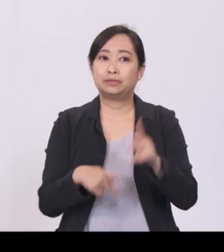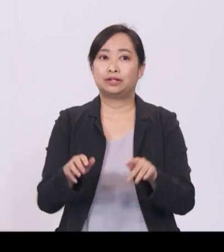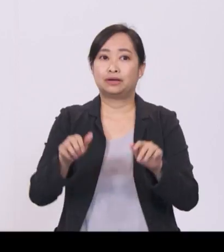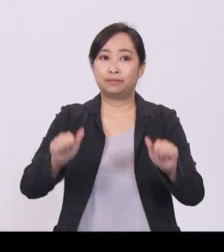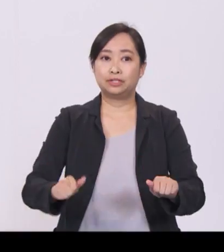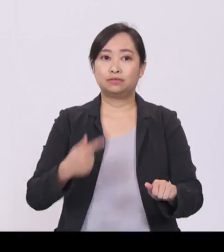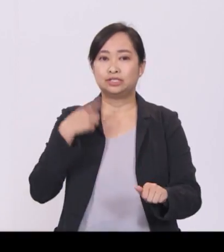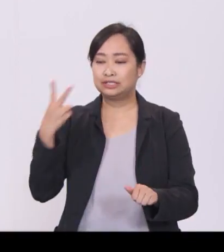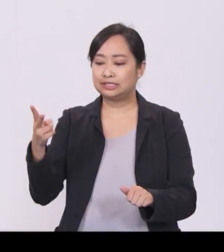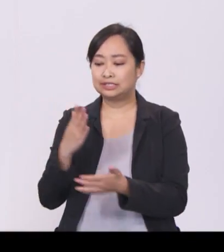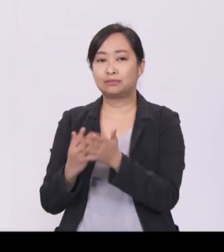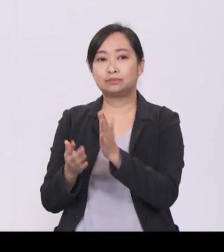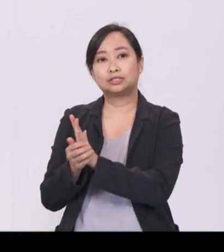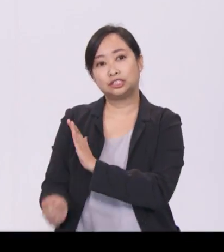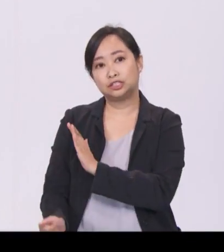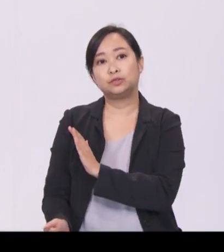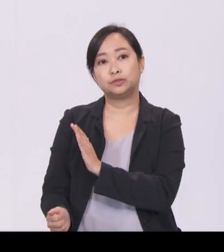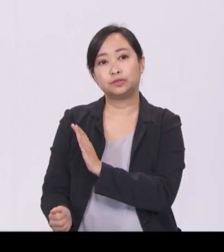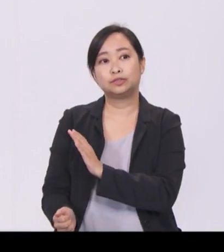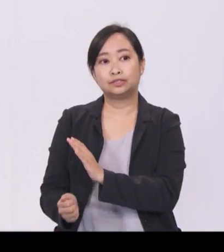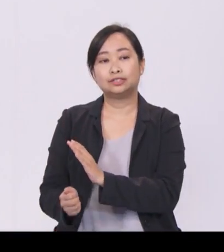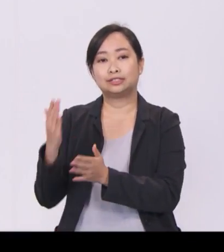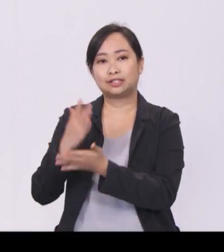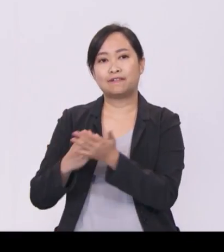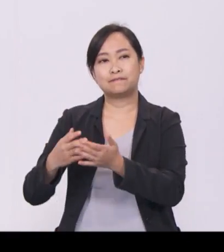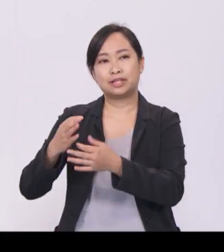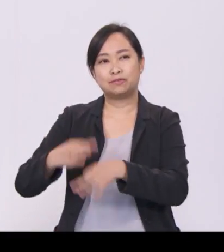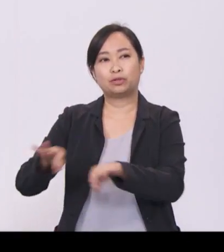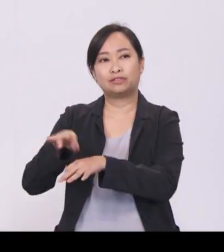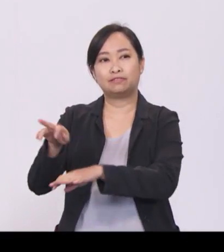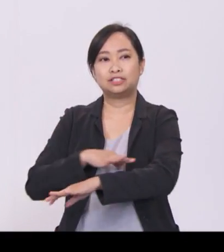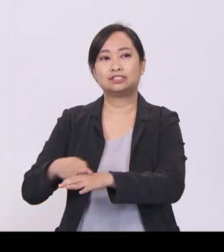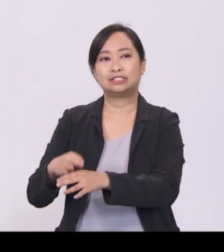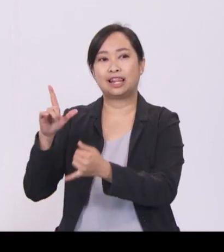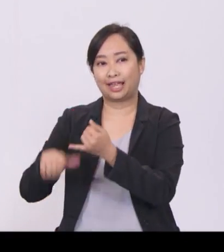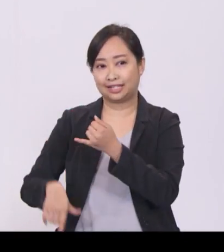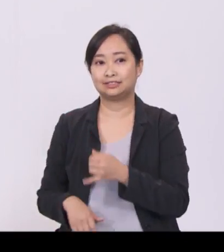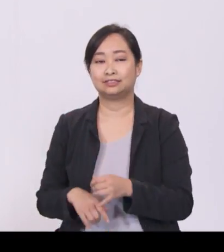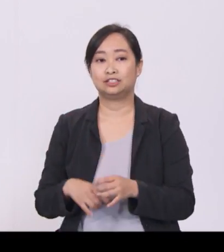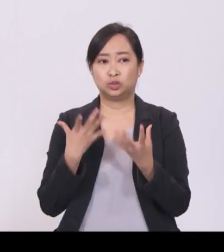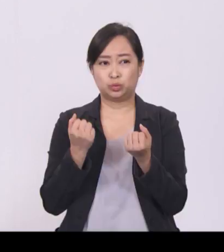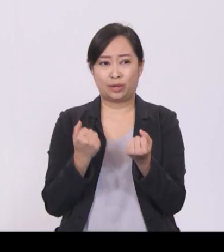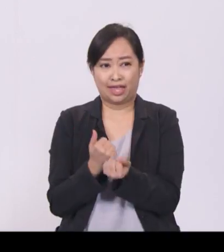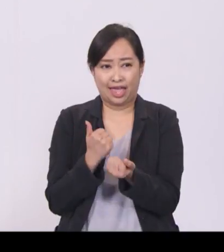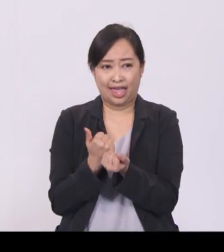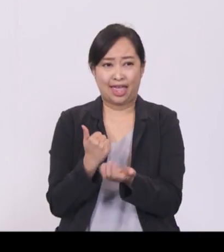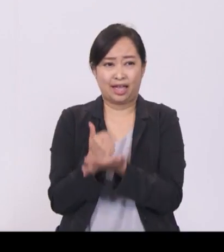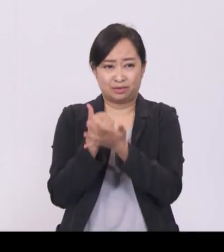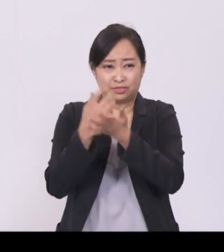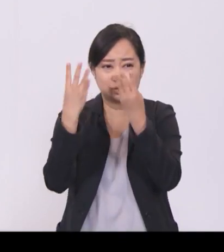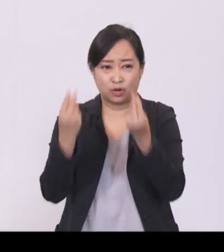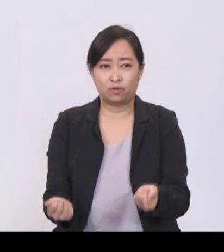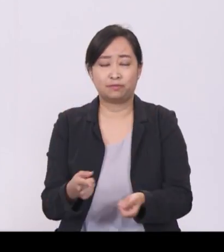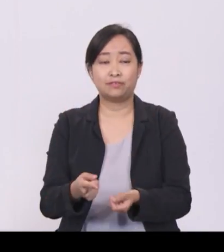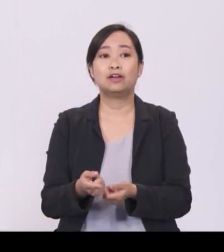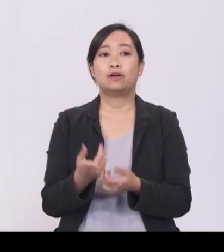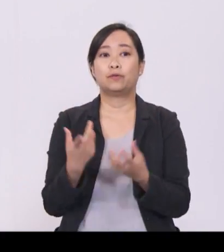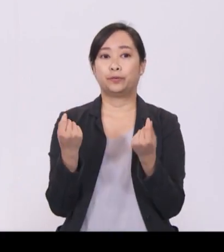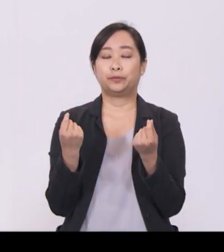gaps quickly, we are piloting the Capability Transfer Programme, or CTP, to support the transfer of skills from foreign